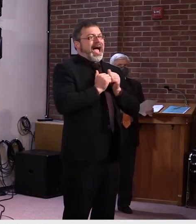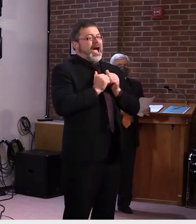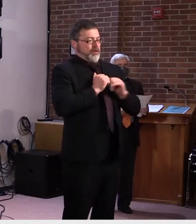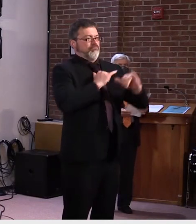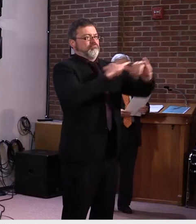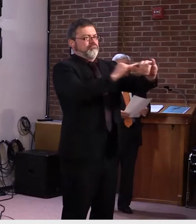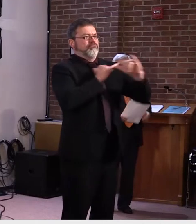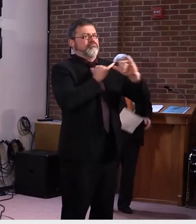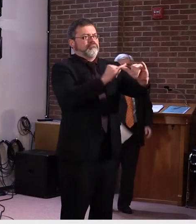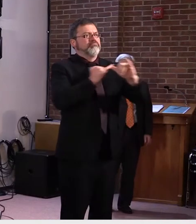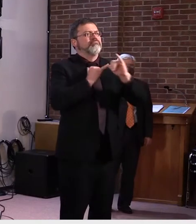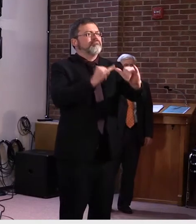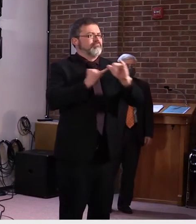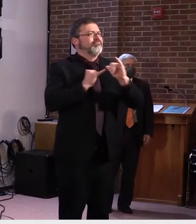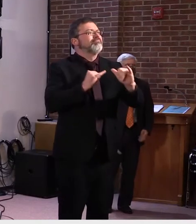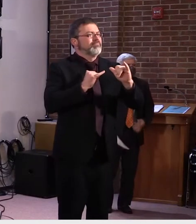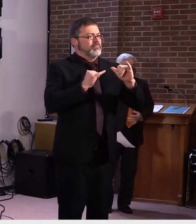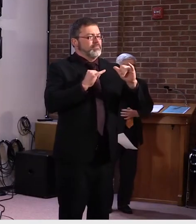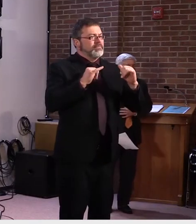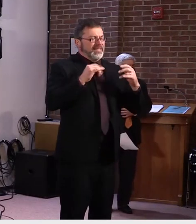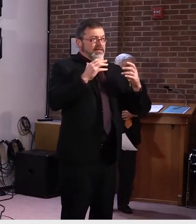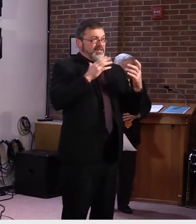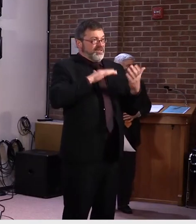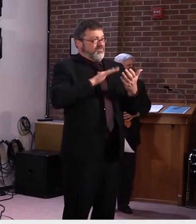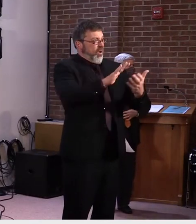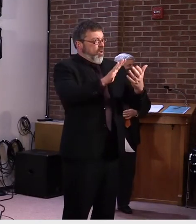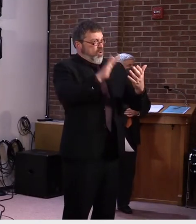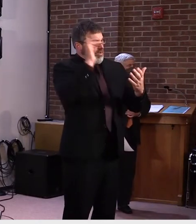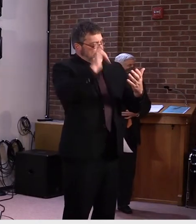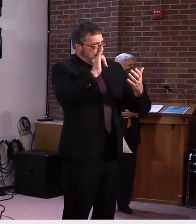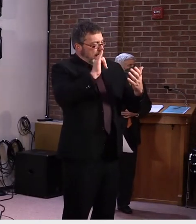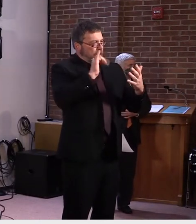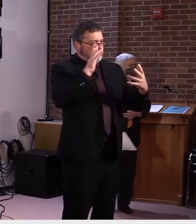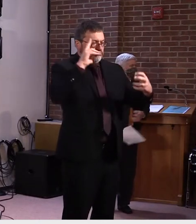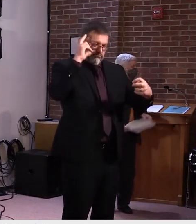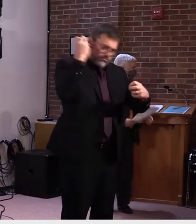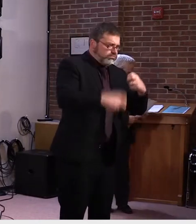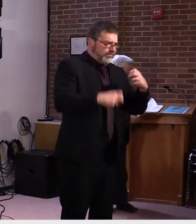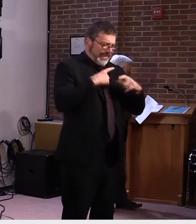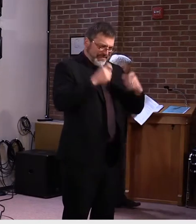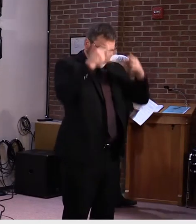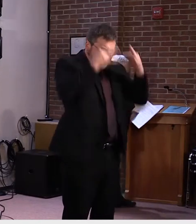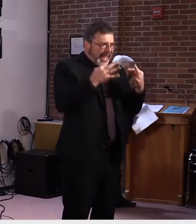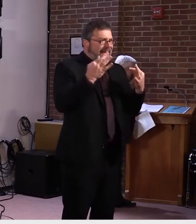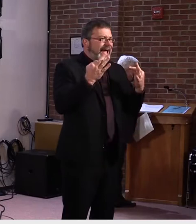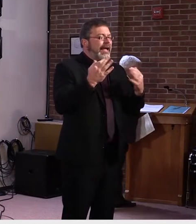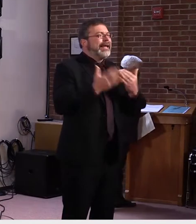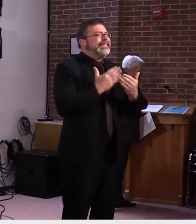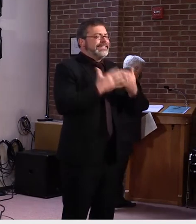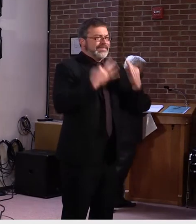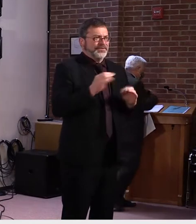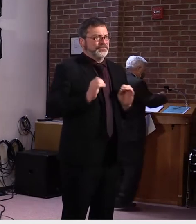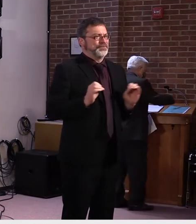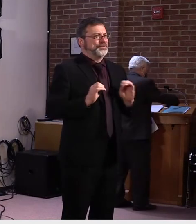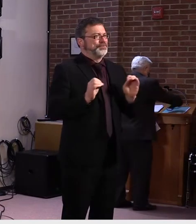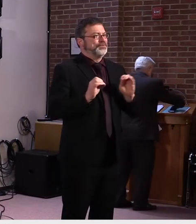The bottom line is we're not spending more than we're taking in, and we're living within our means.